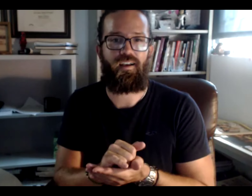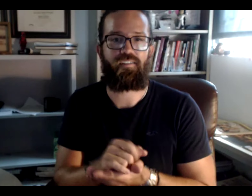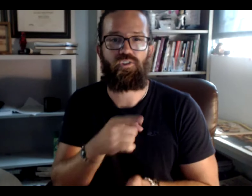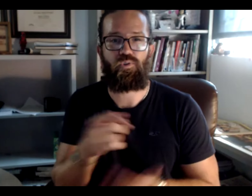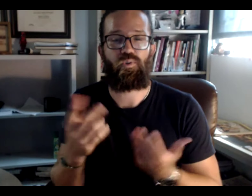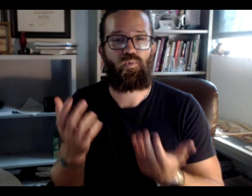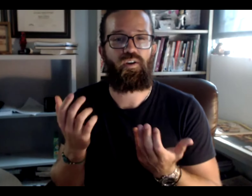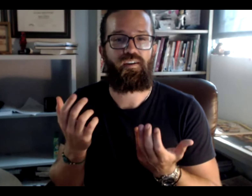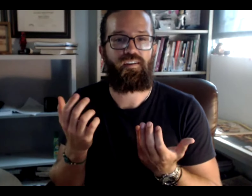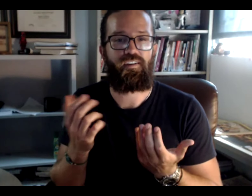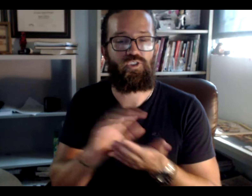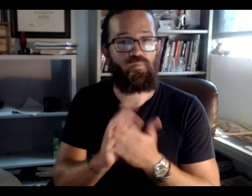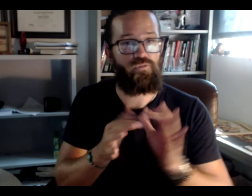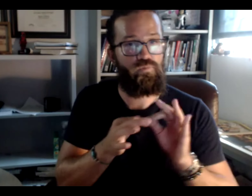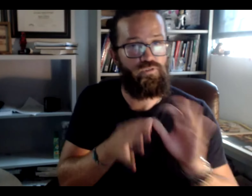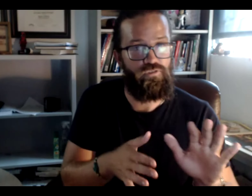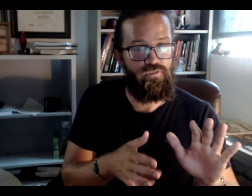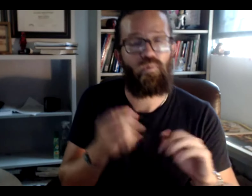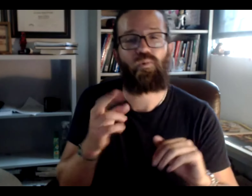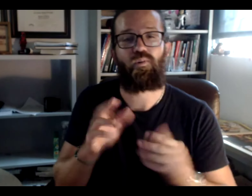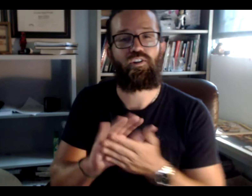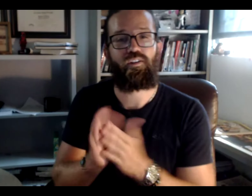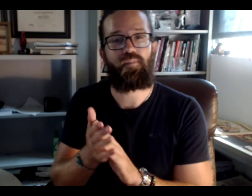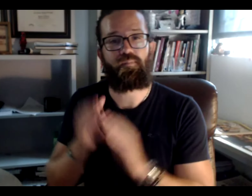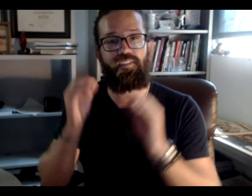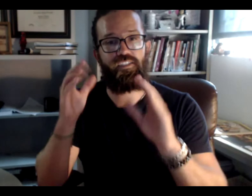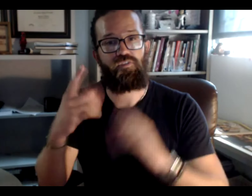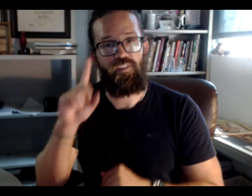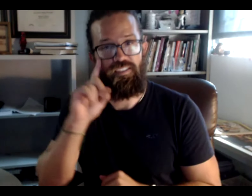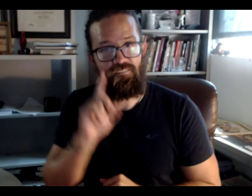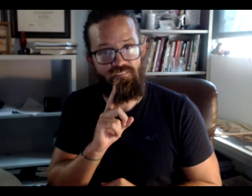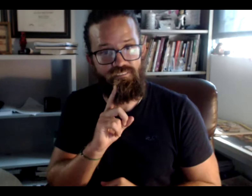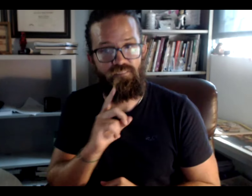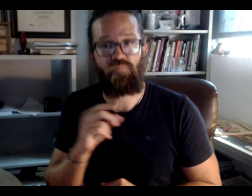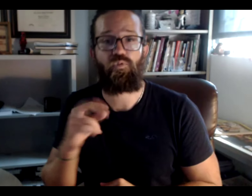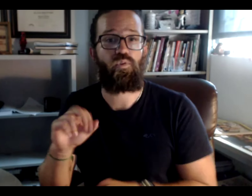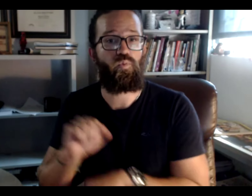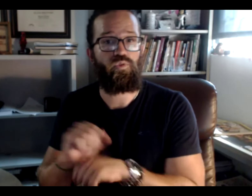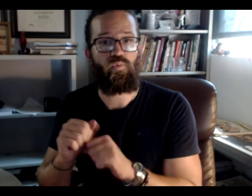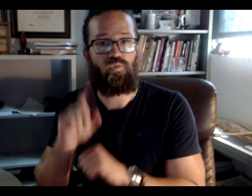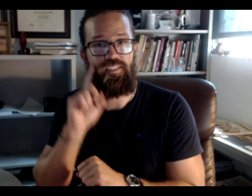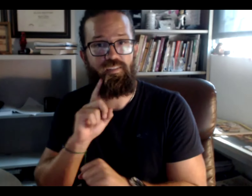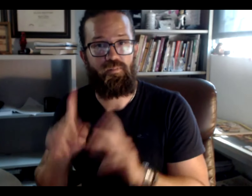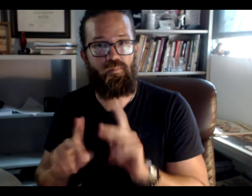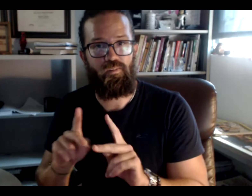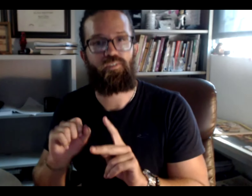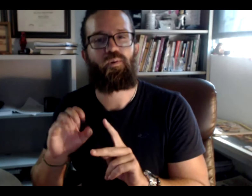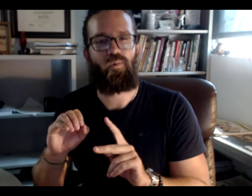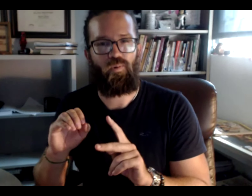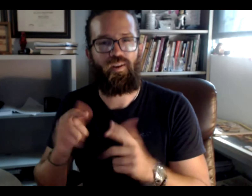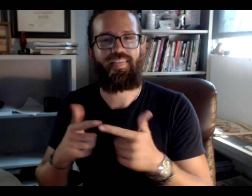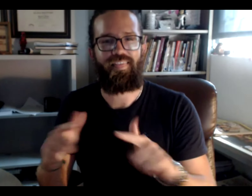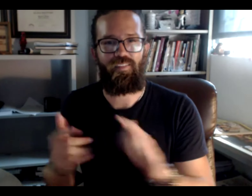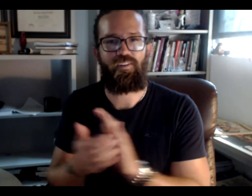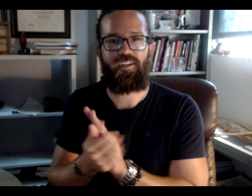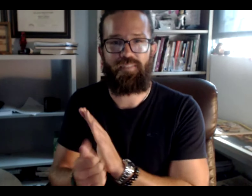that you all want to become interpreters or you want to become teachers of the deaf or you want to